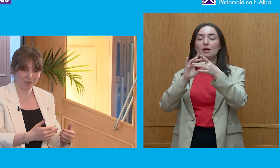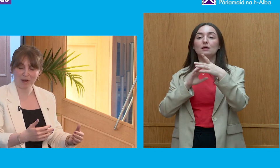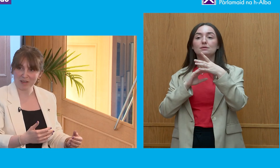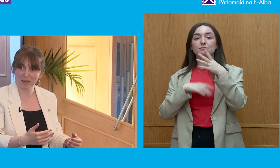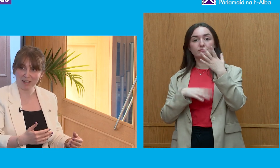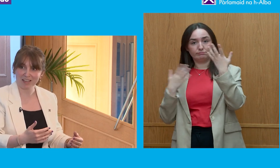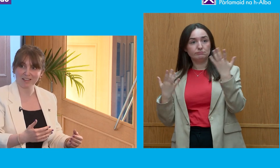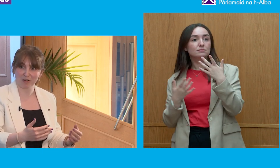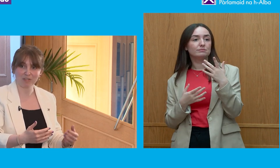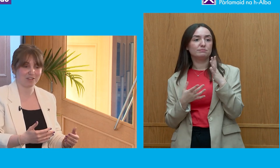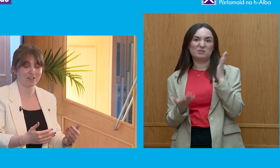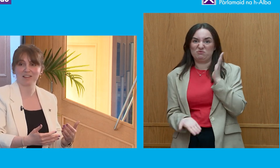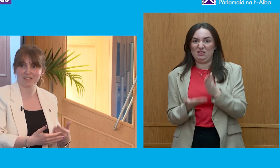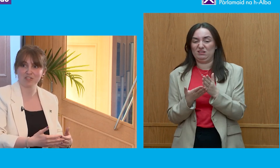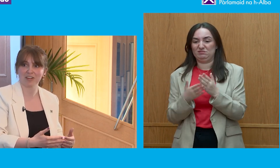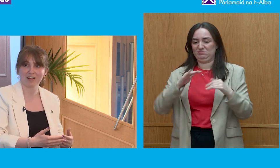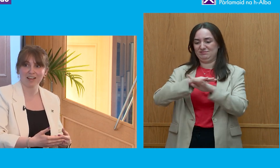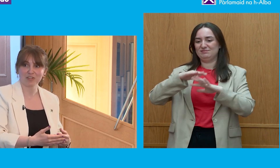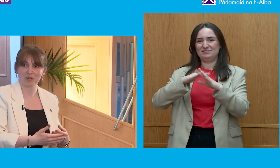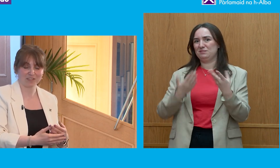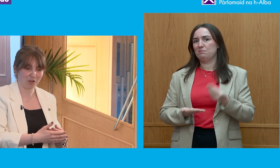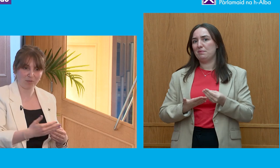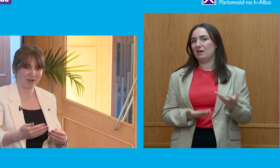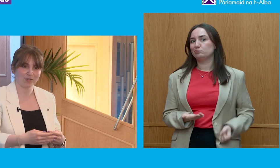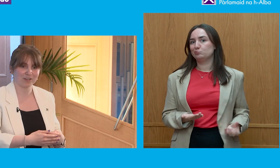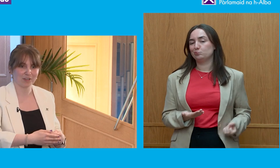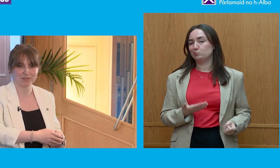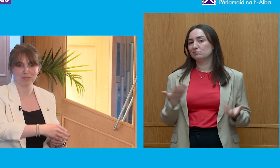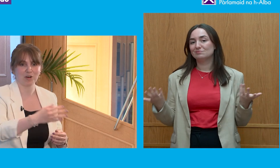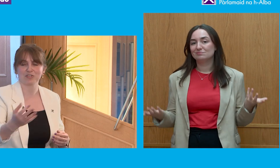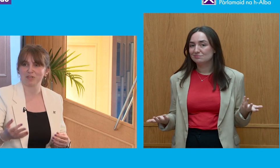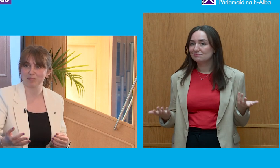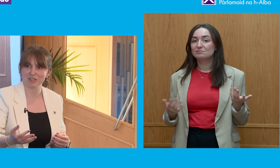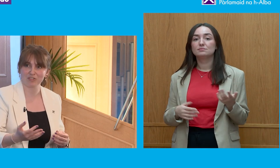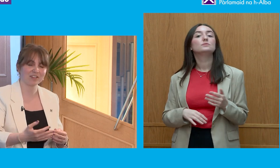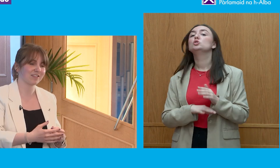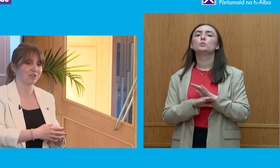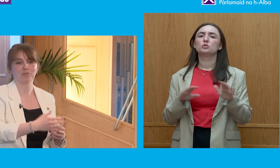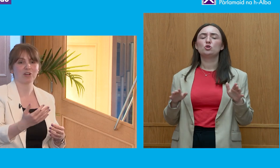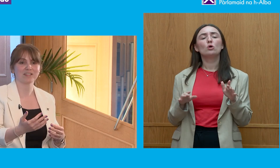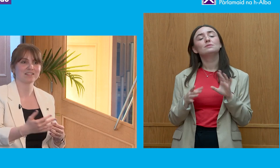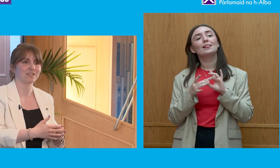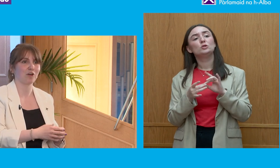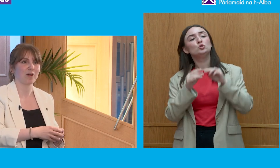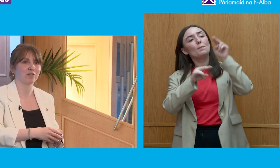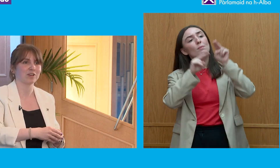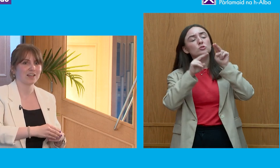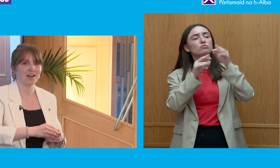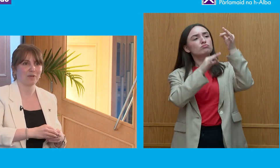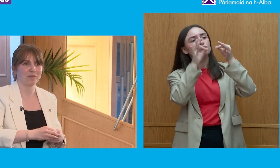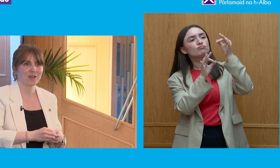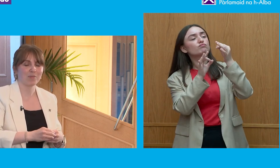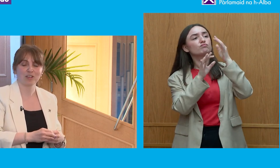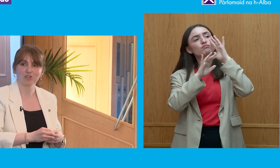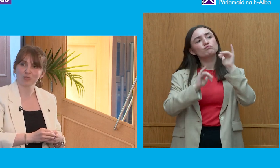Internally, it's all about making money, and the currency for that is attention. So, it's not about monitoring politicians or politics. It's not about